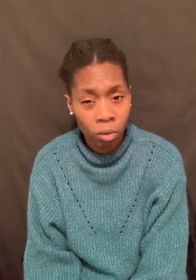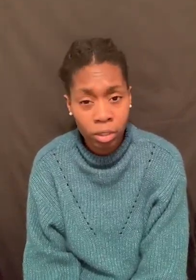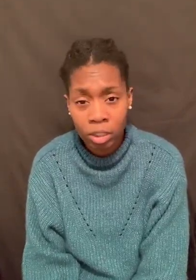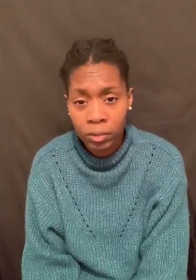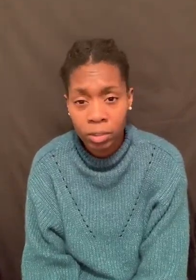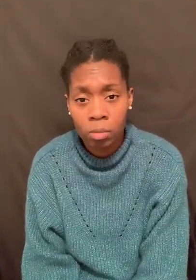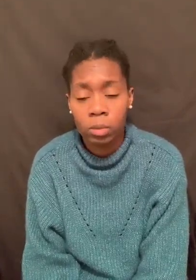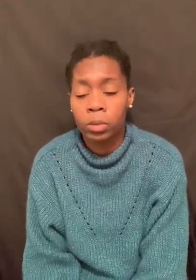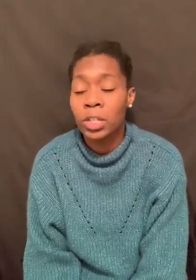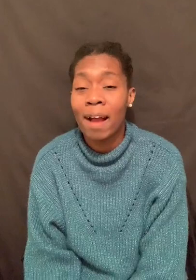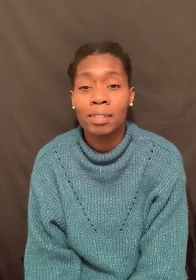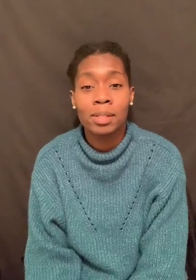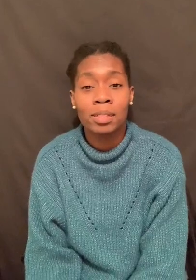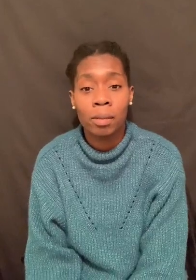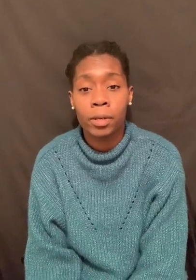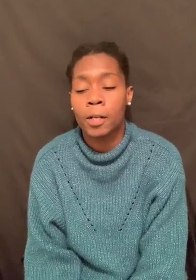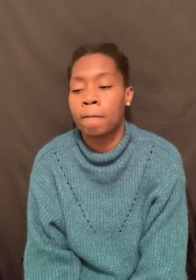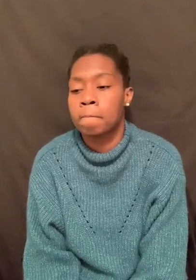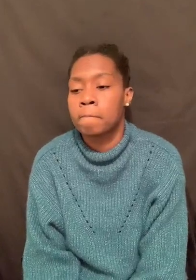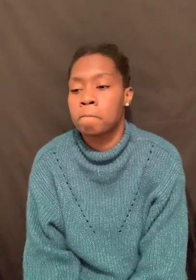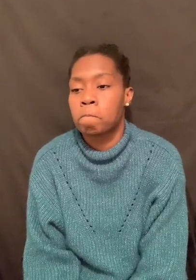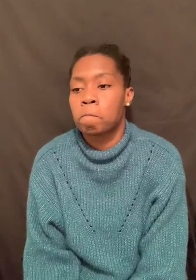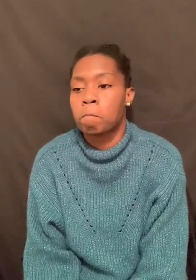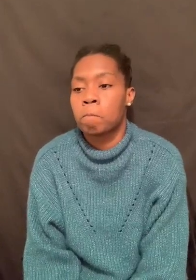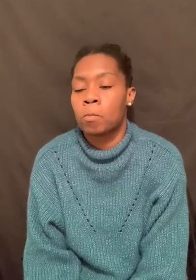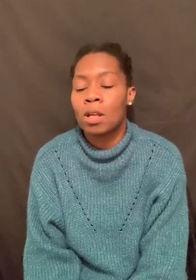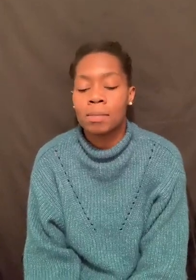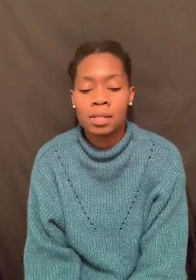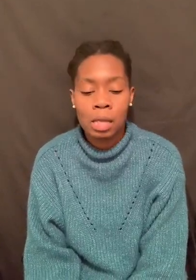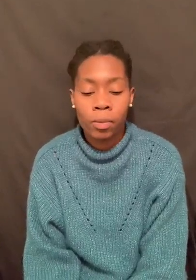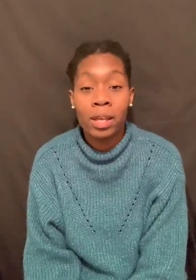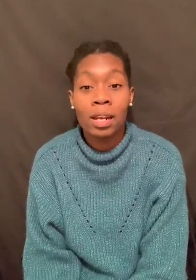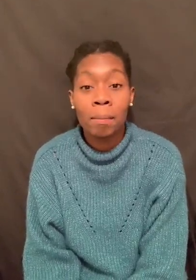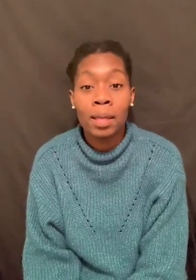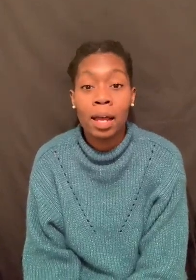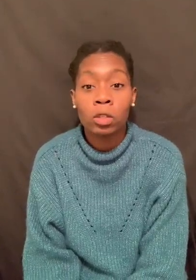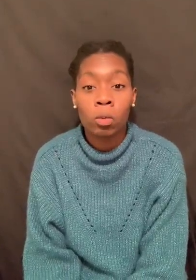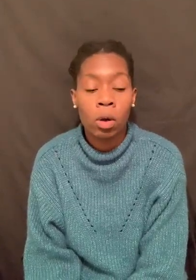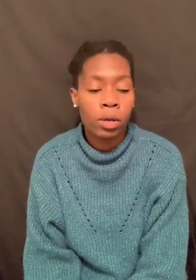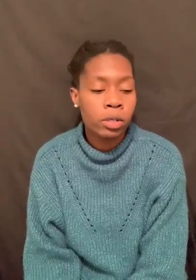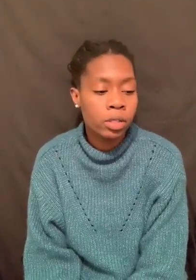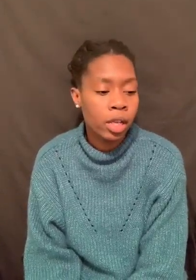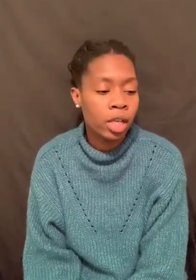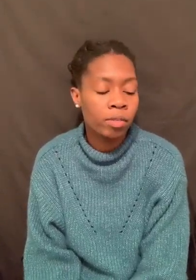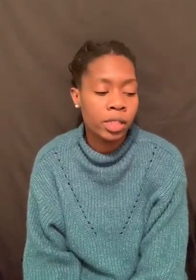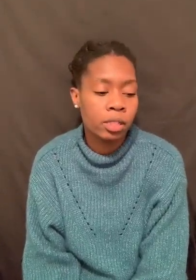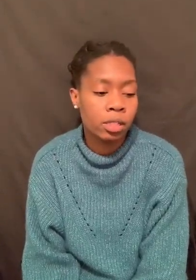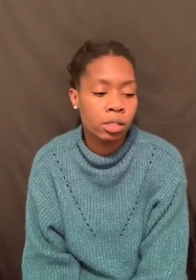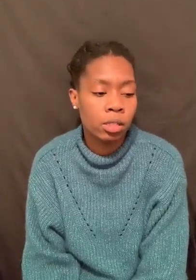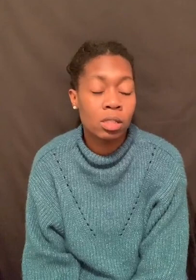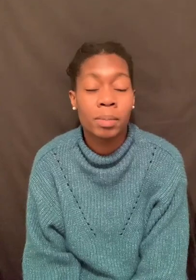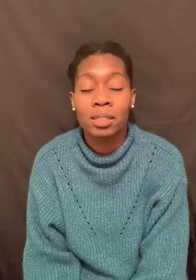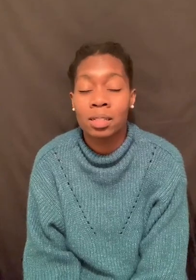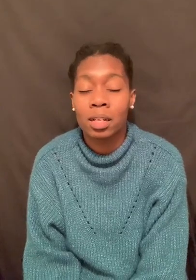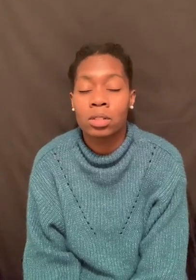Don't get yourself in trouble. You have to be separate. You have to be separate. cannot be like the world and you say you love Jesus. It doesn't make sense.